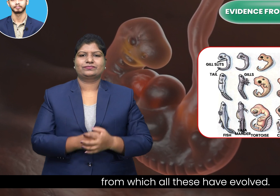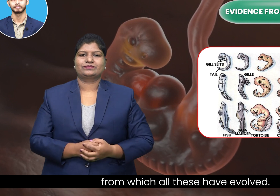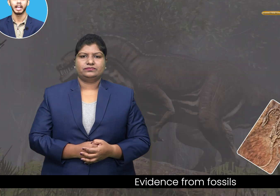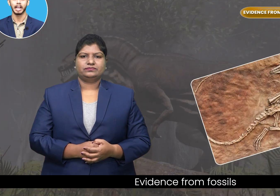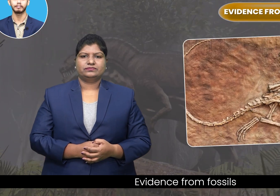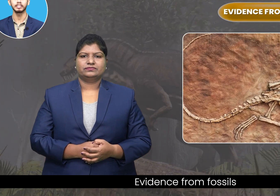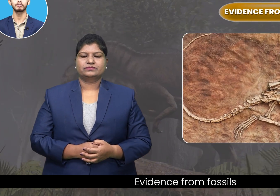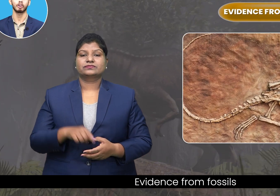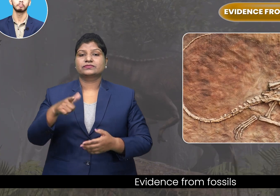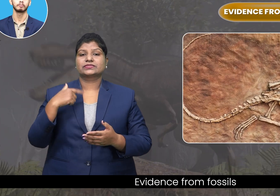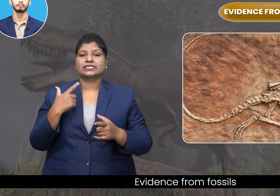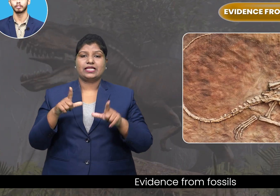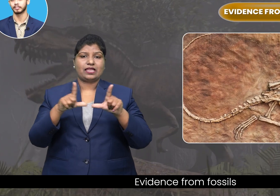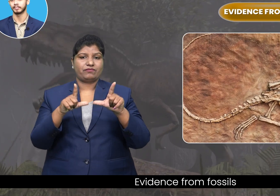Evidence from fossils.